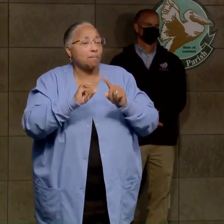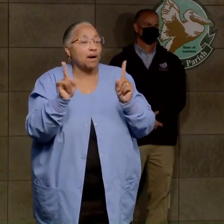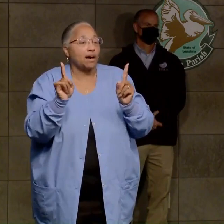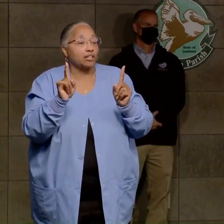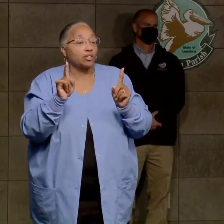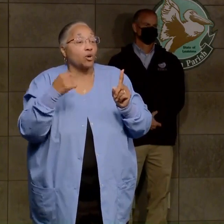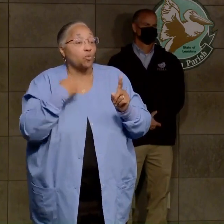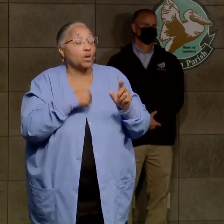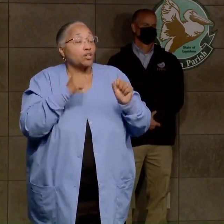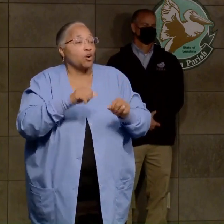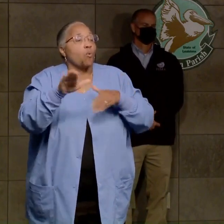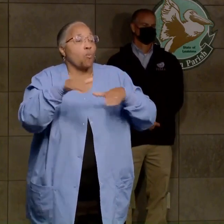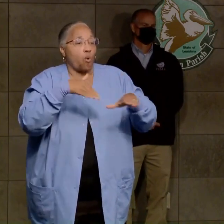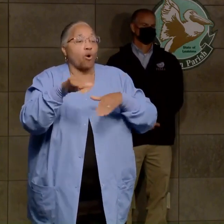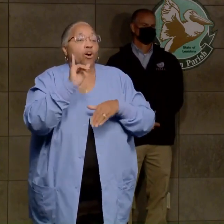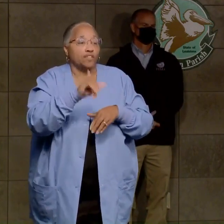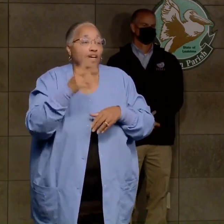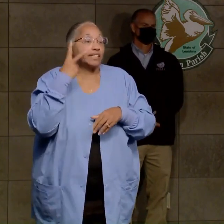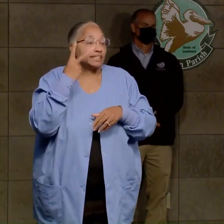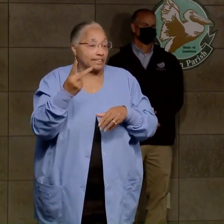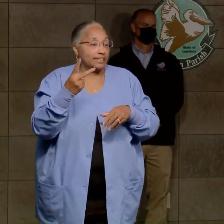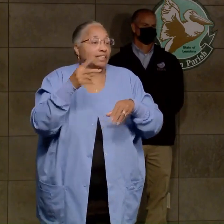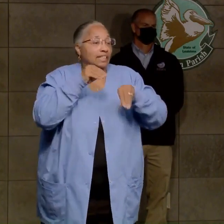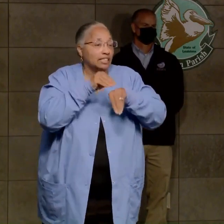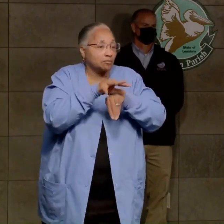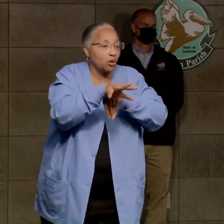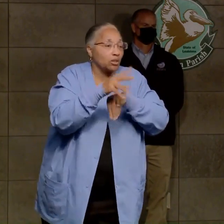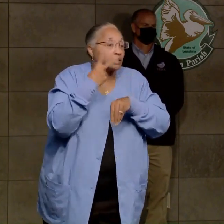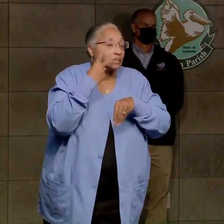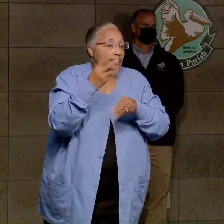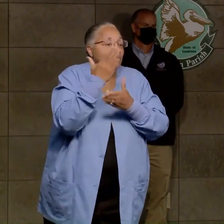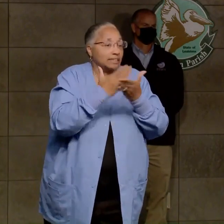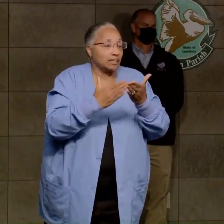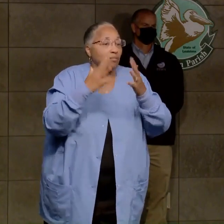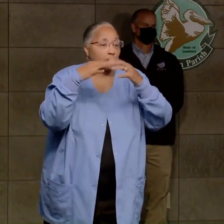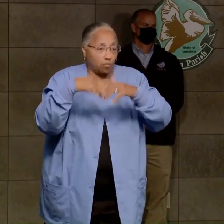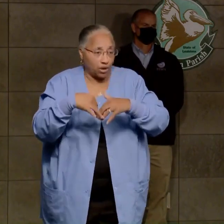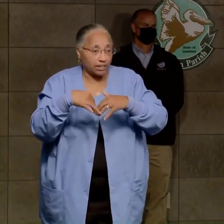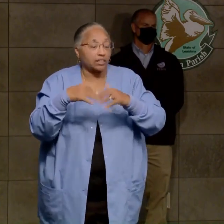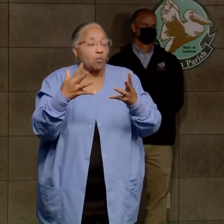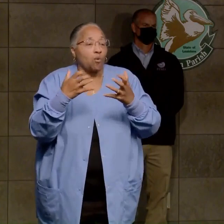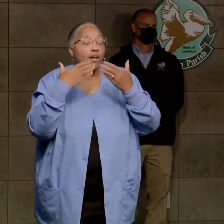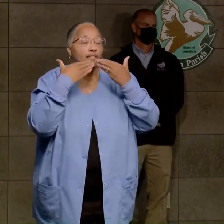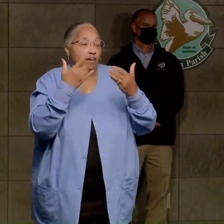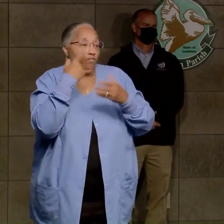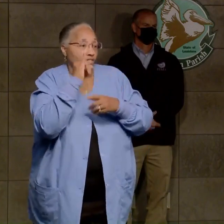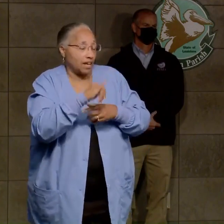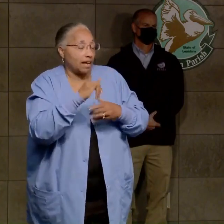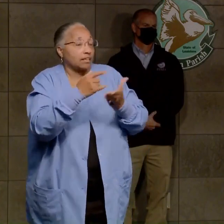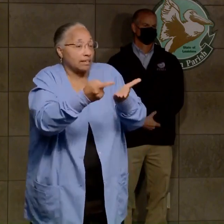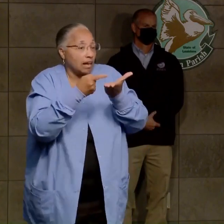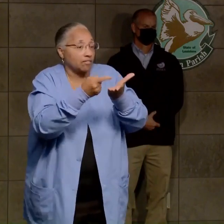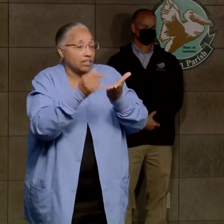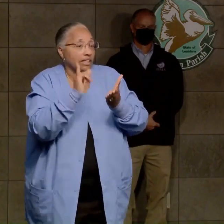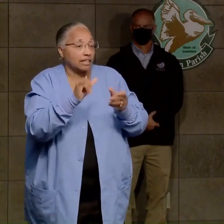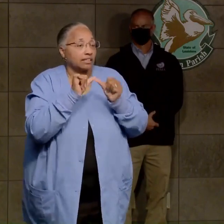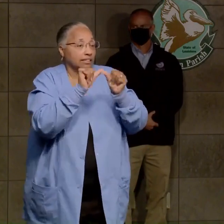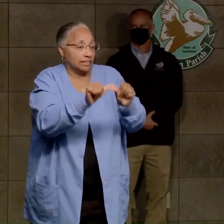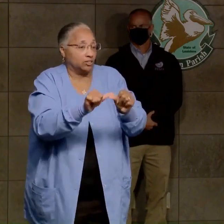to walk on the burrito levy, see the exposure, see some of the breakage. So I want to thank you for that and those conversations that continue.